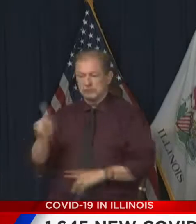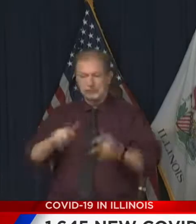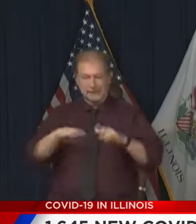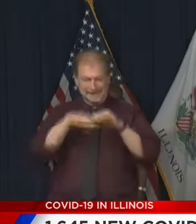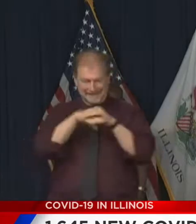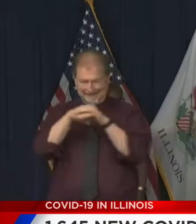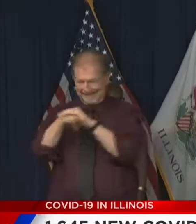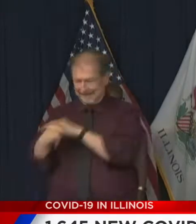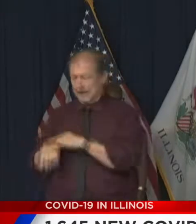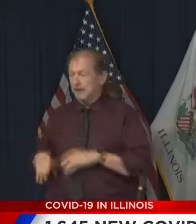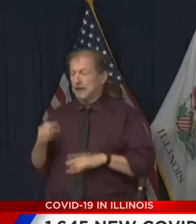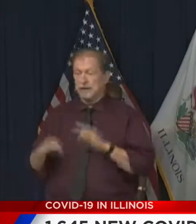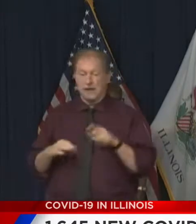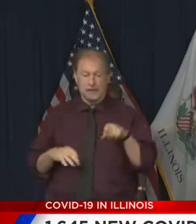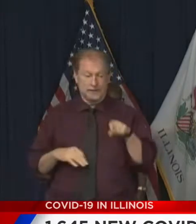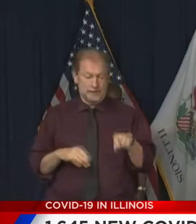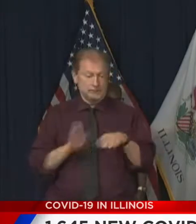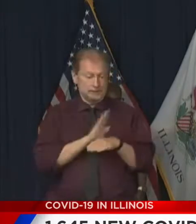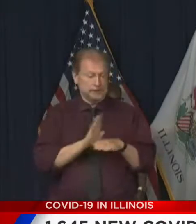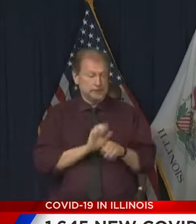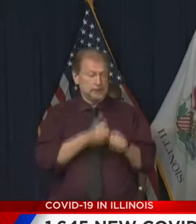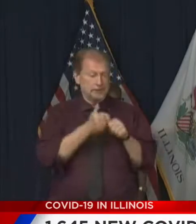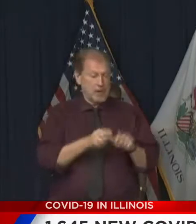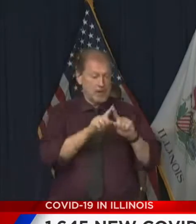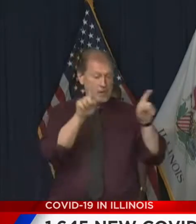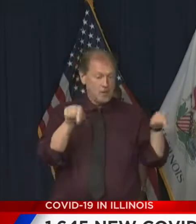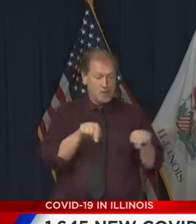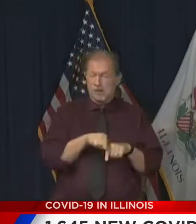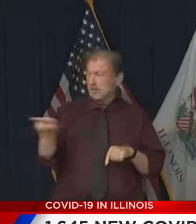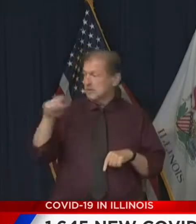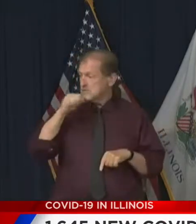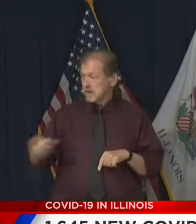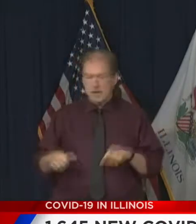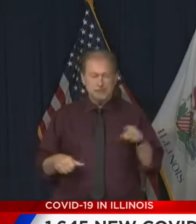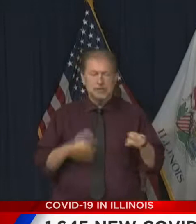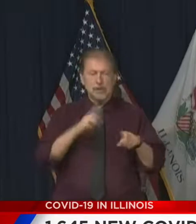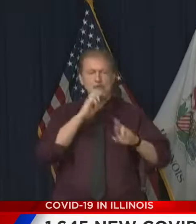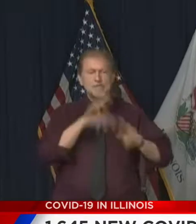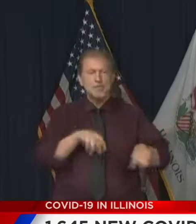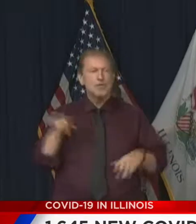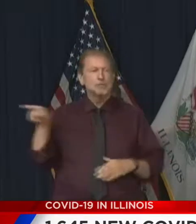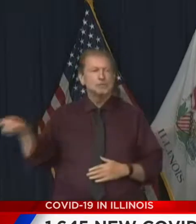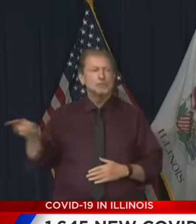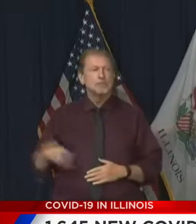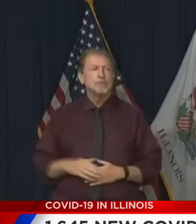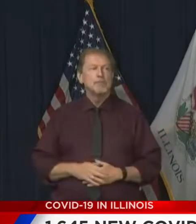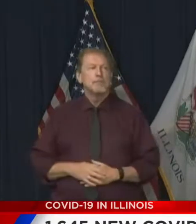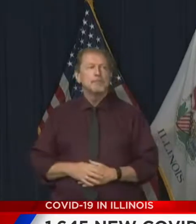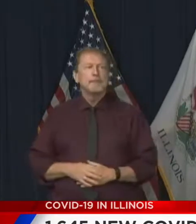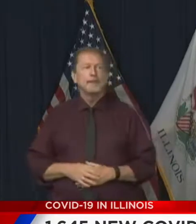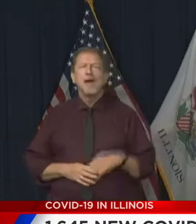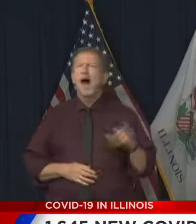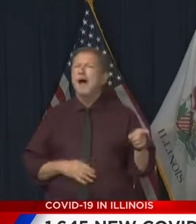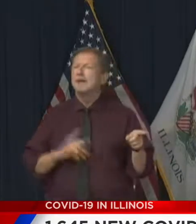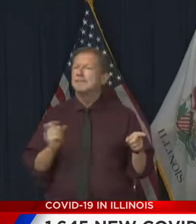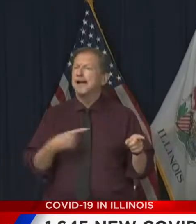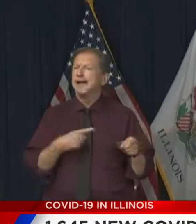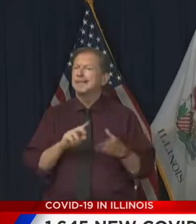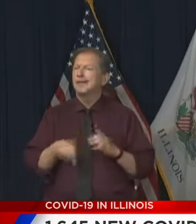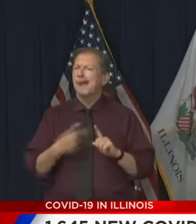are not following those mandates are now required to. Yes. Yes. I'd like to ask a question about the civil unrest.